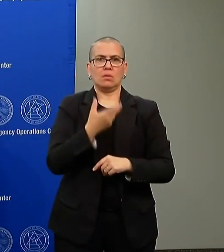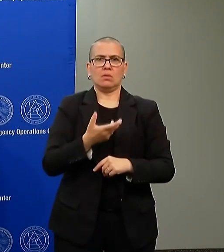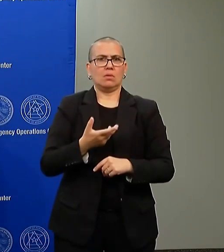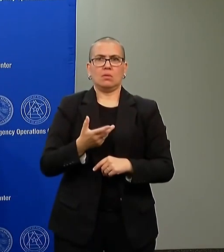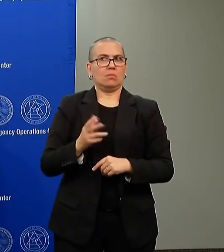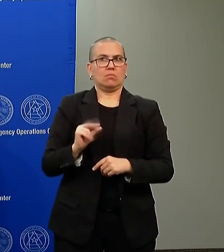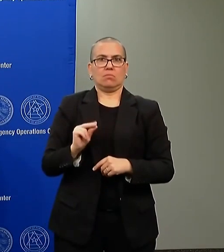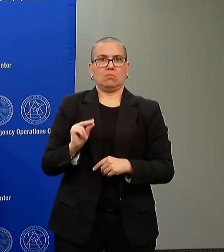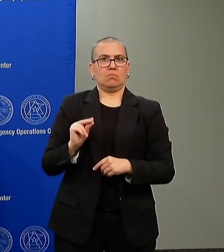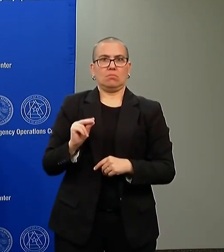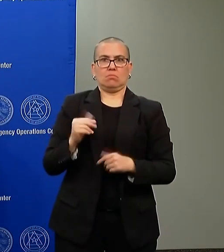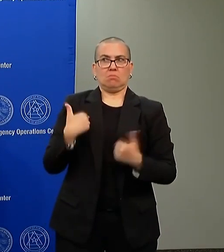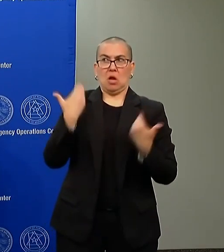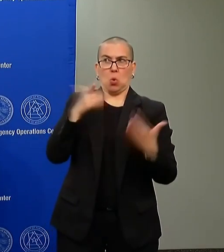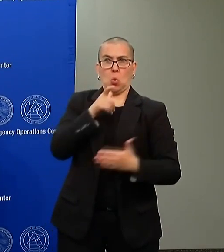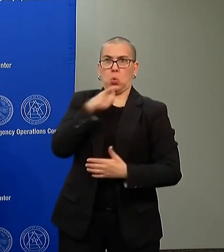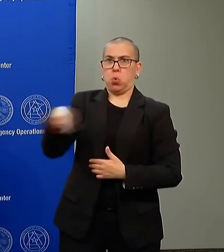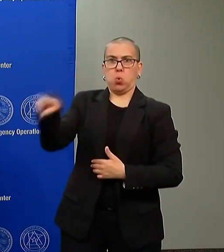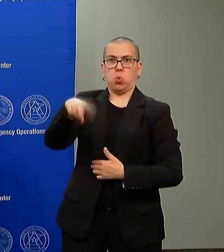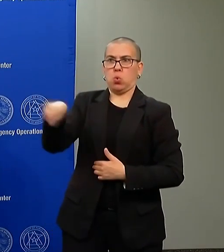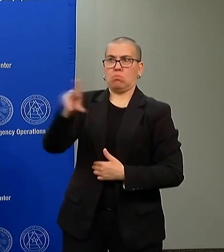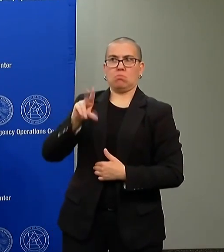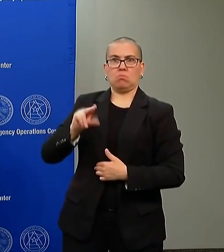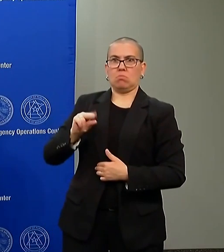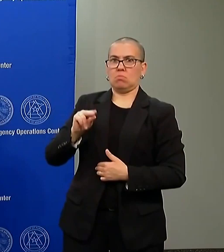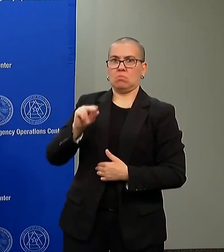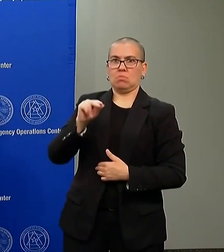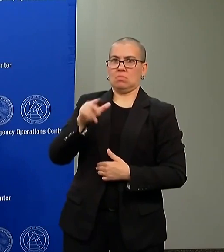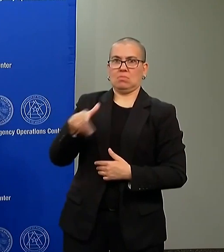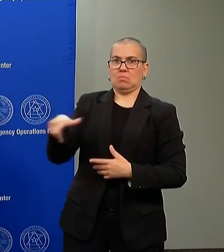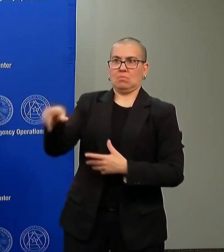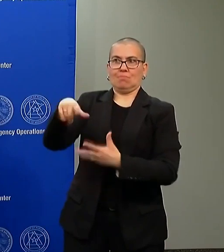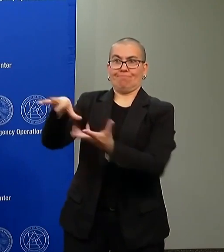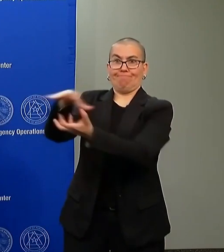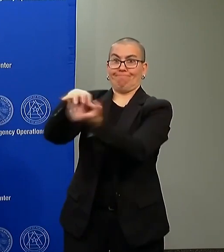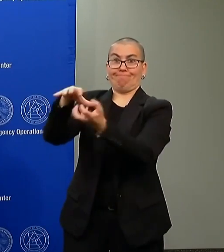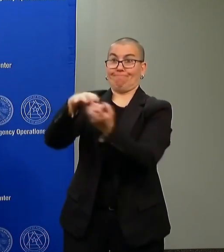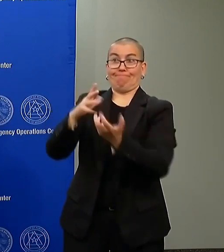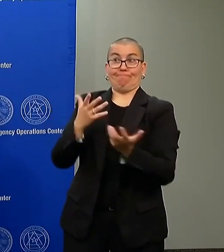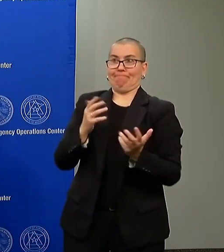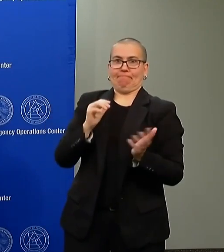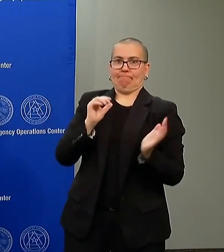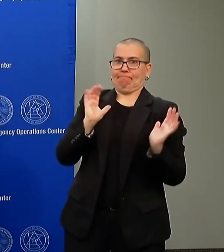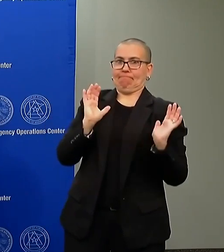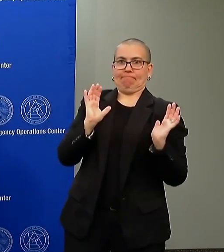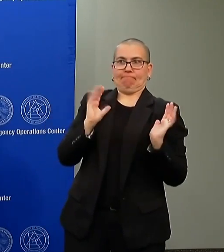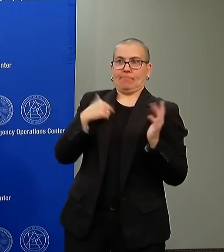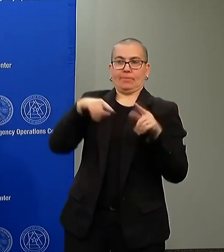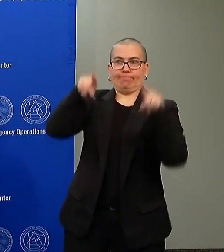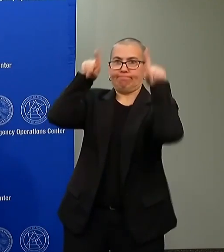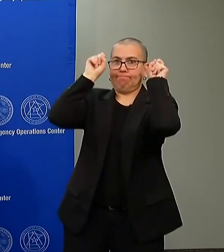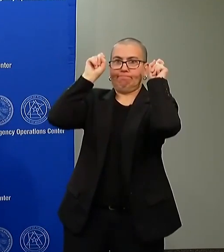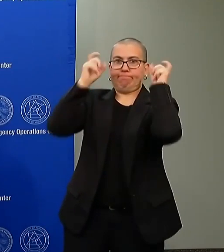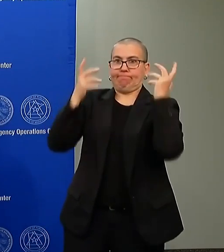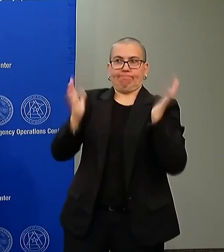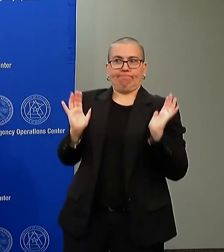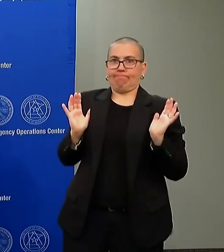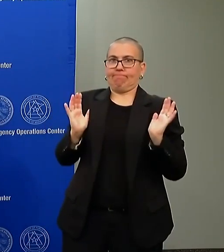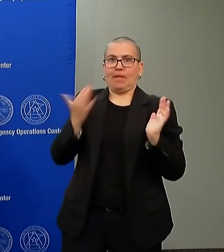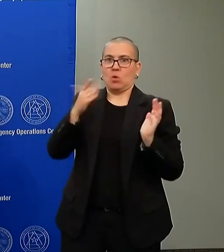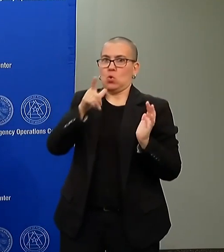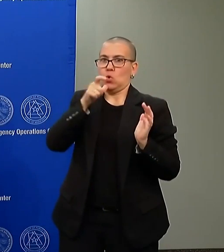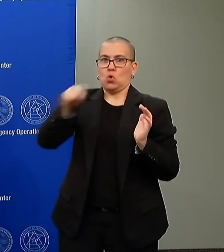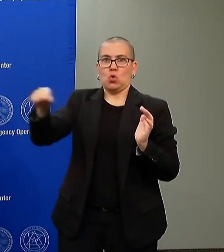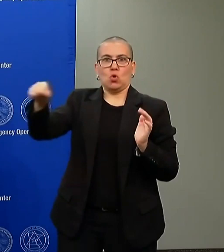we don't know these folks. We don't know these folks who are agitating. We don't know these folks who are inciting violence. We don't know these folks who are first in to break a window.